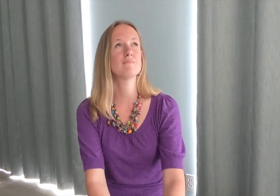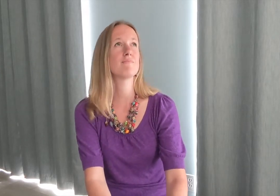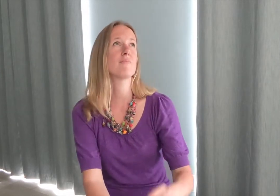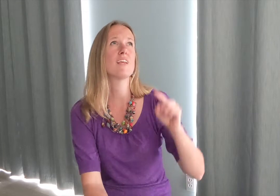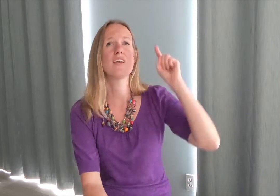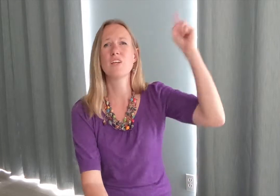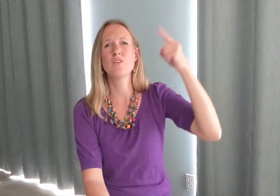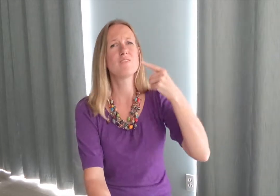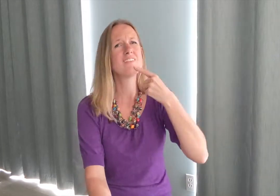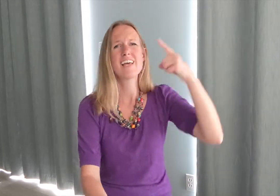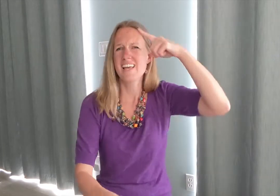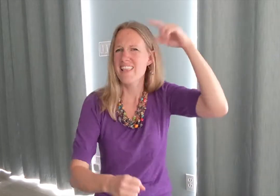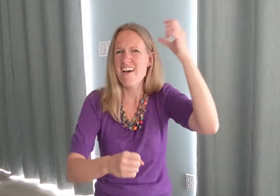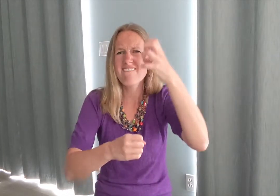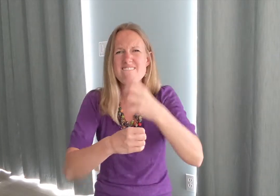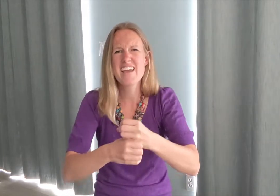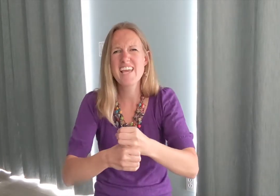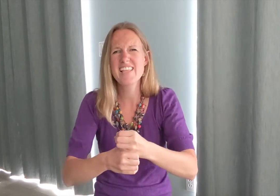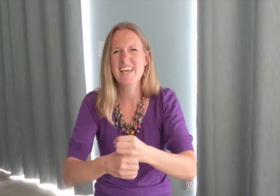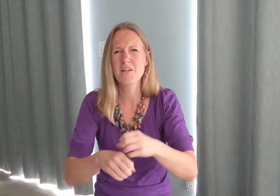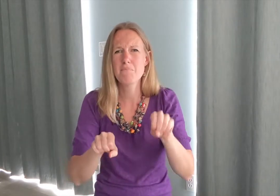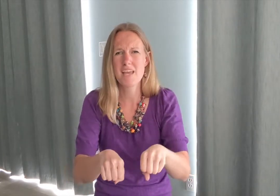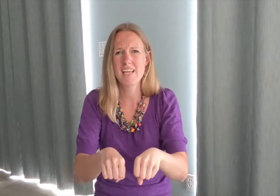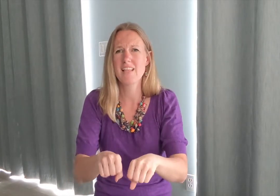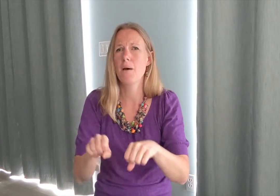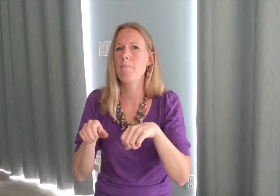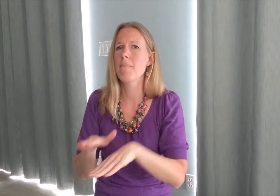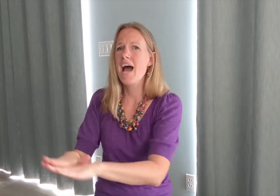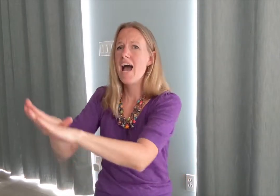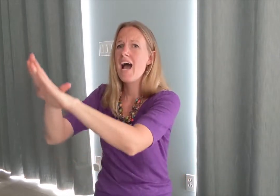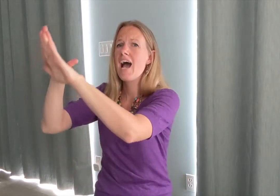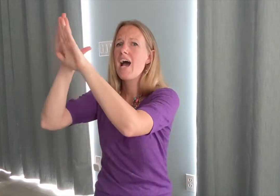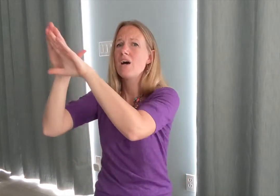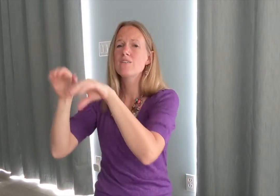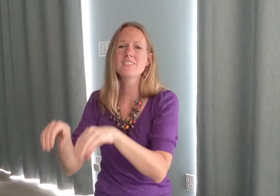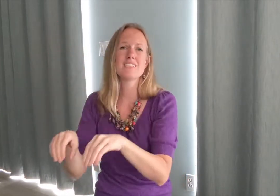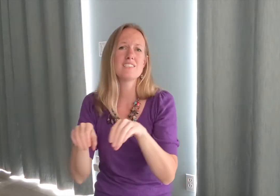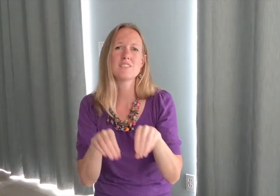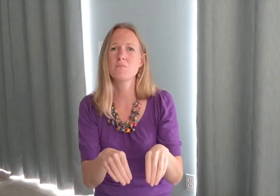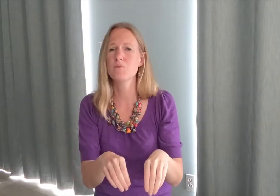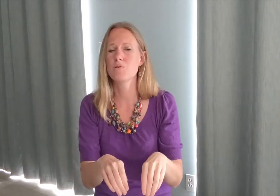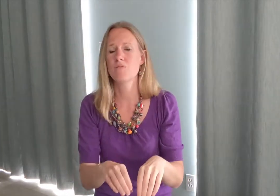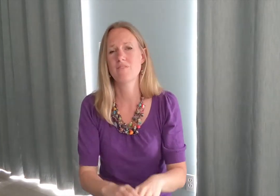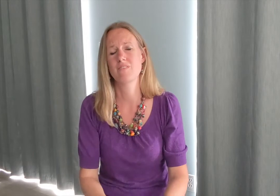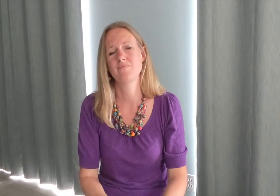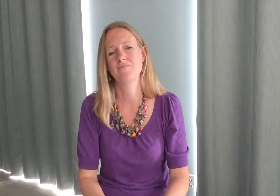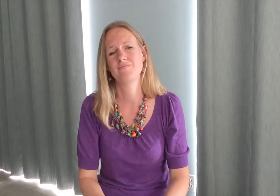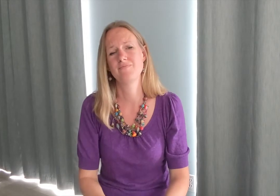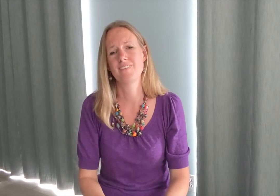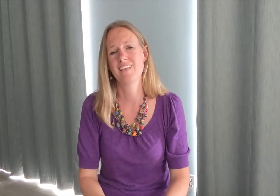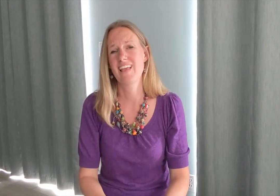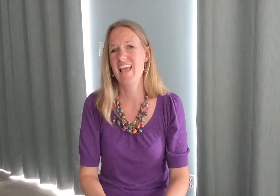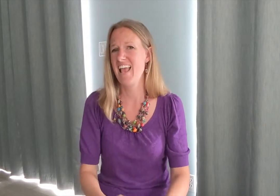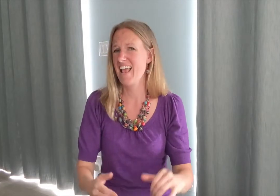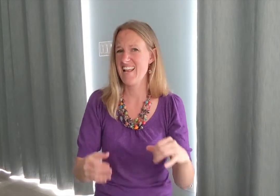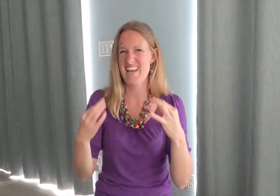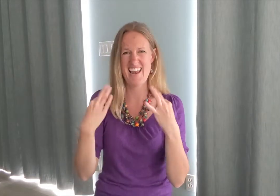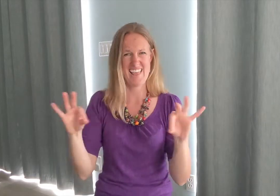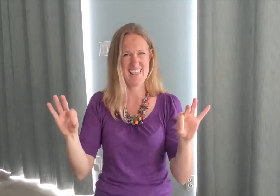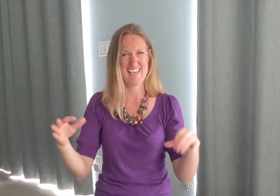You say that faith can make the mountain move And nothing